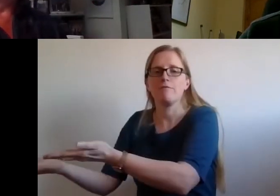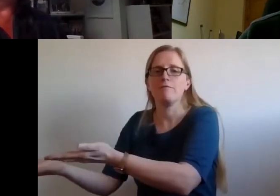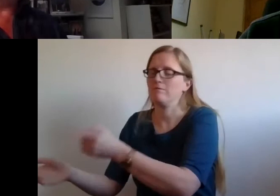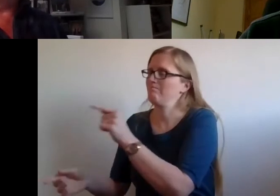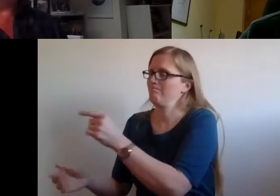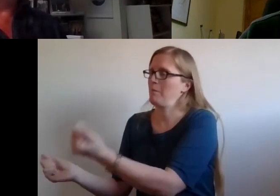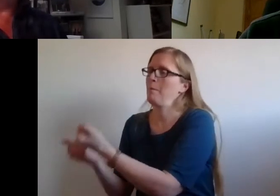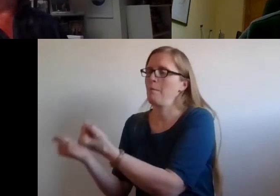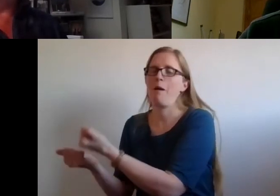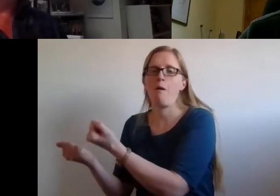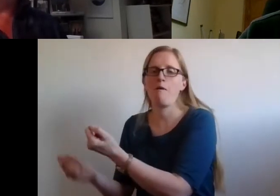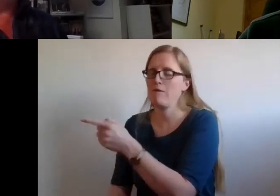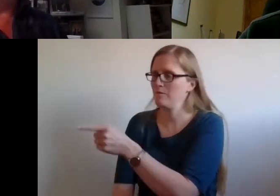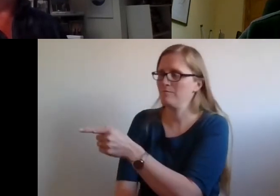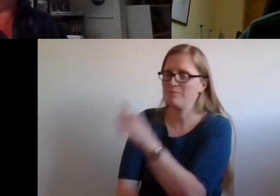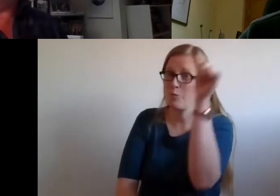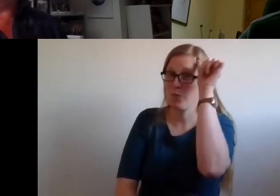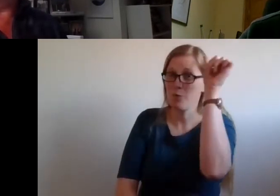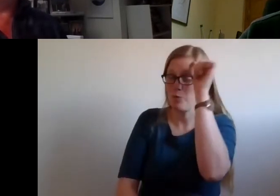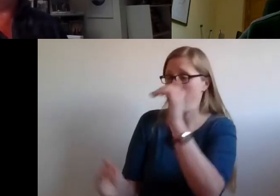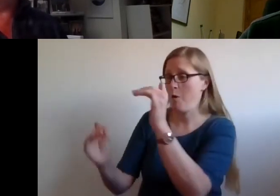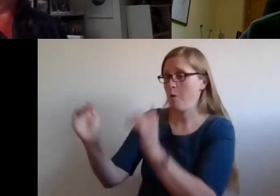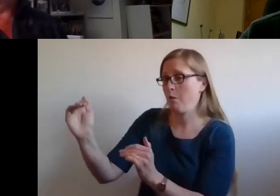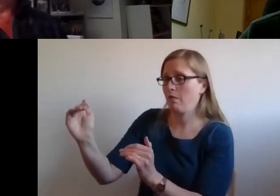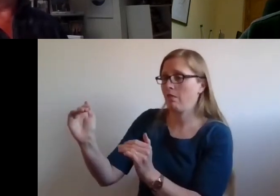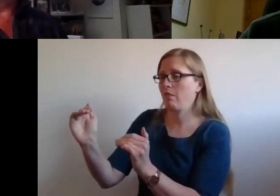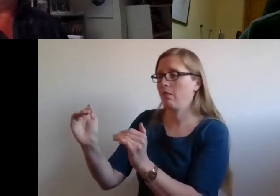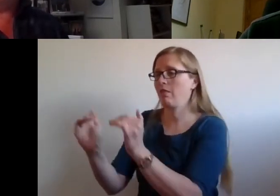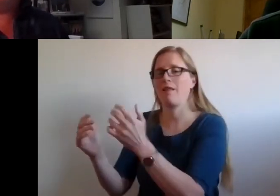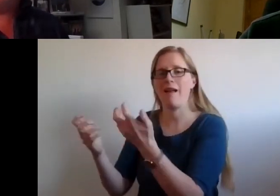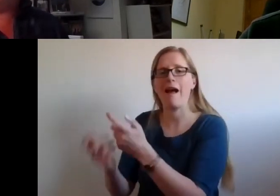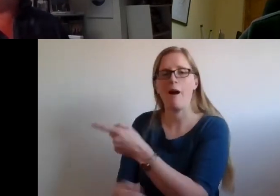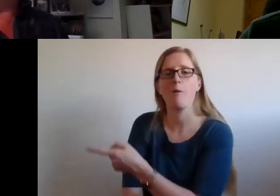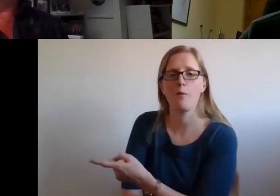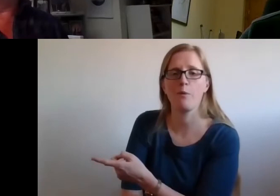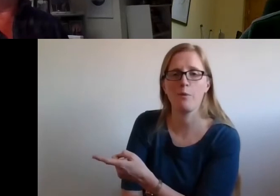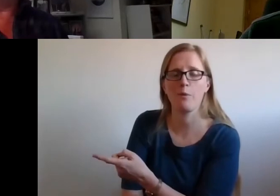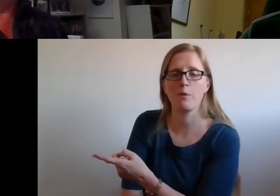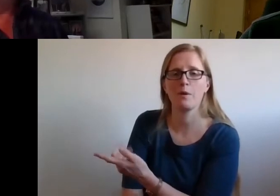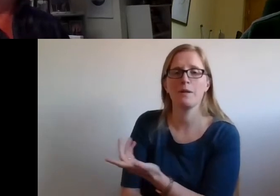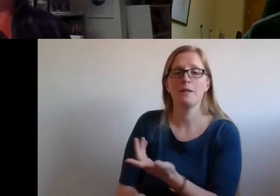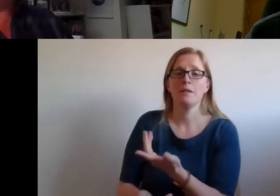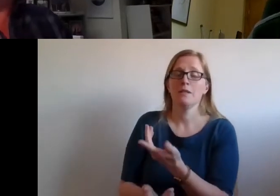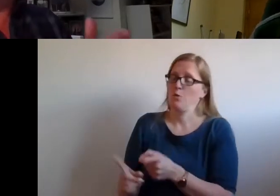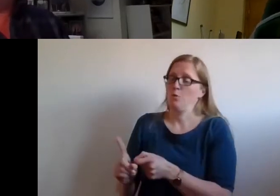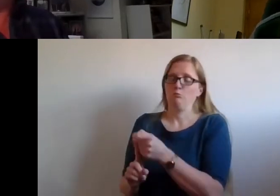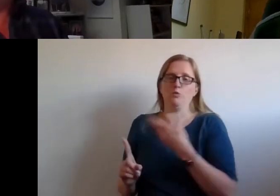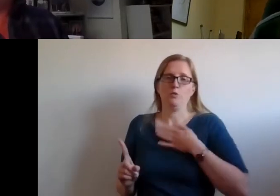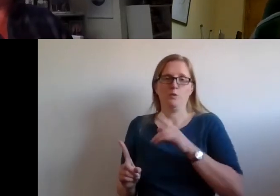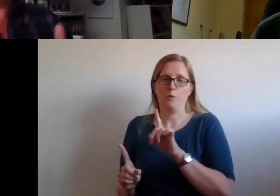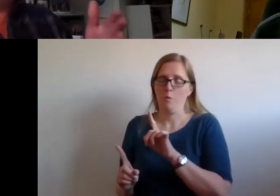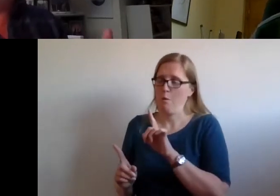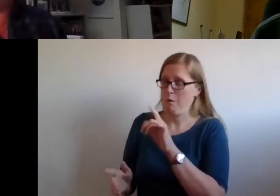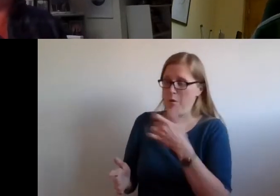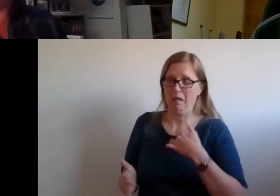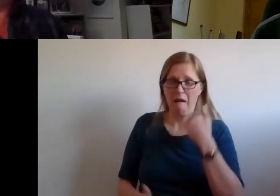know just how these inequalities can be most effectively tackled. And what concrete improvements in their daily life